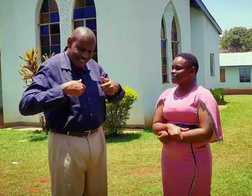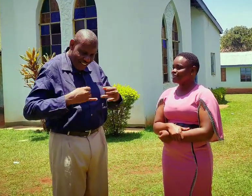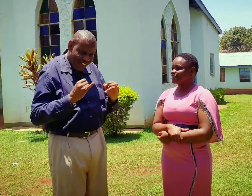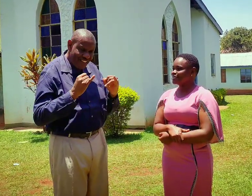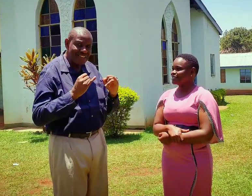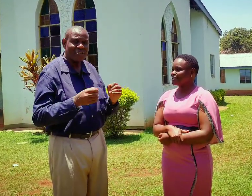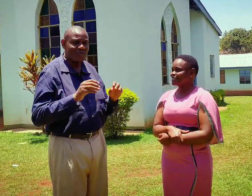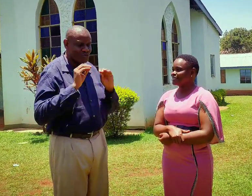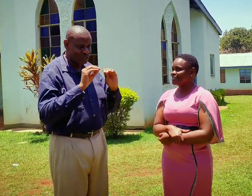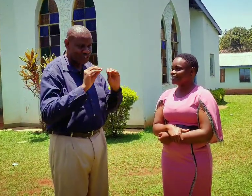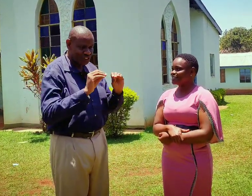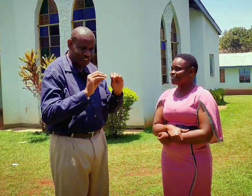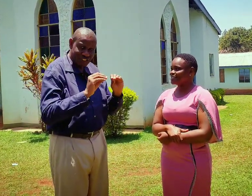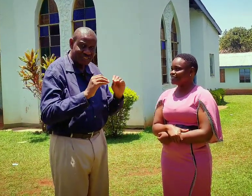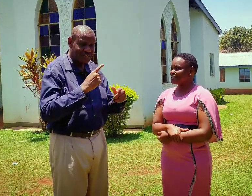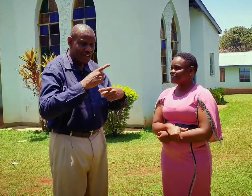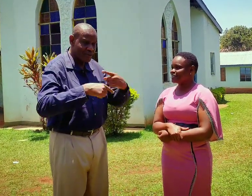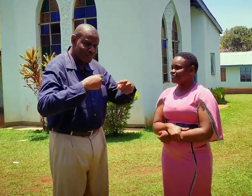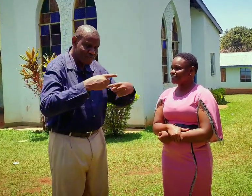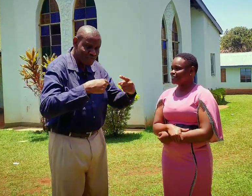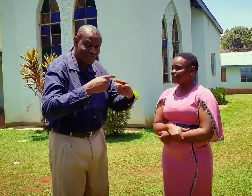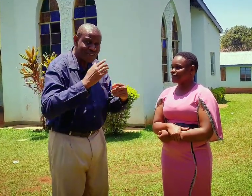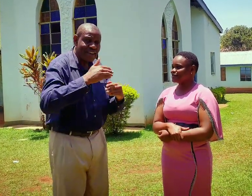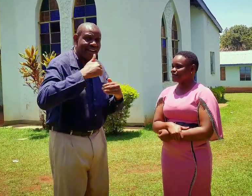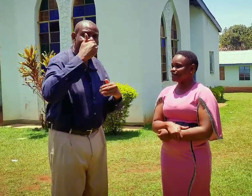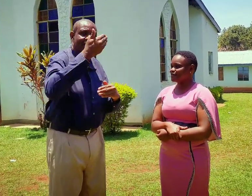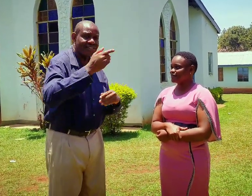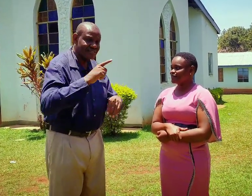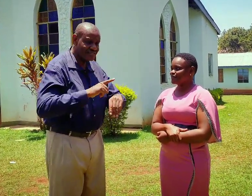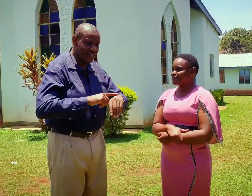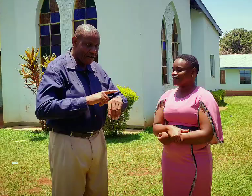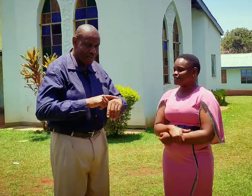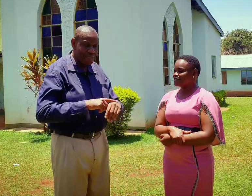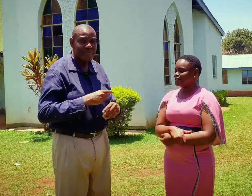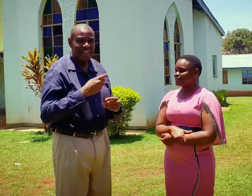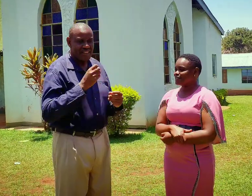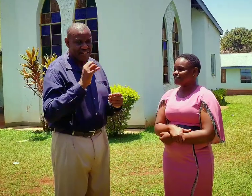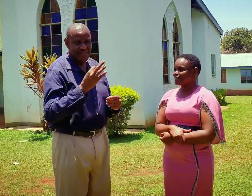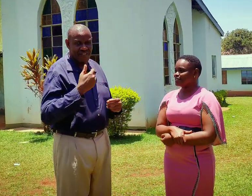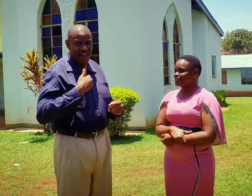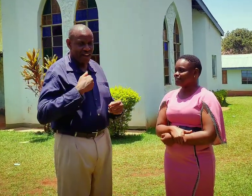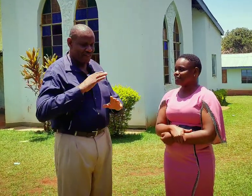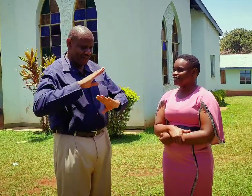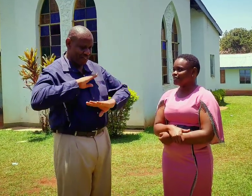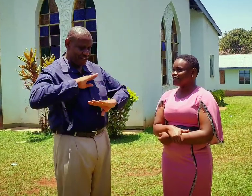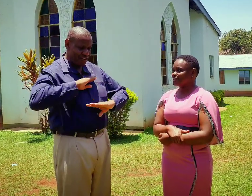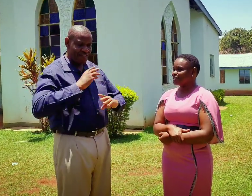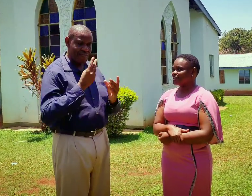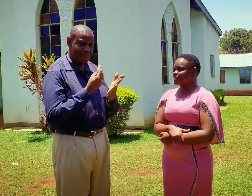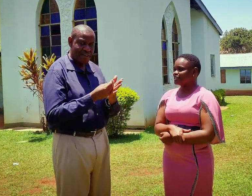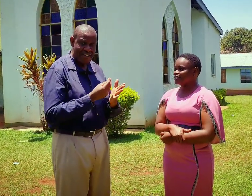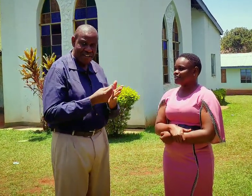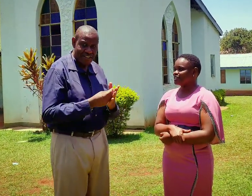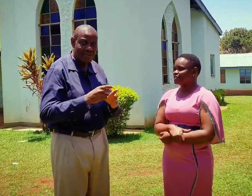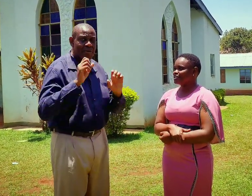I try and teach when I progress, if I have enough money,